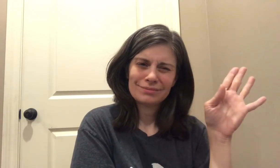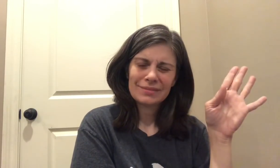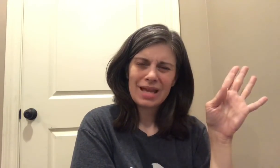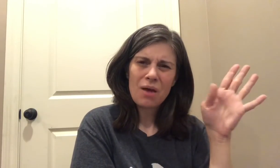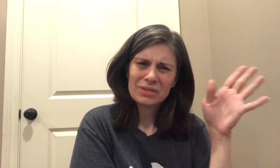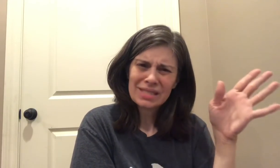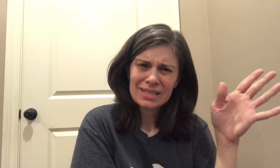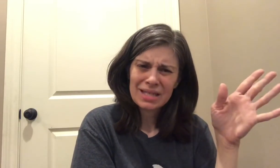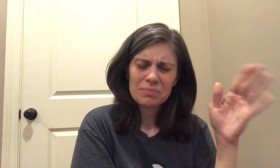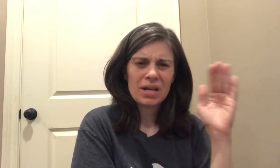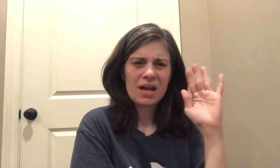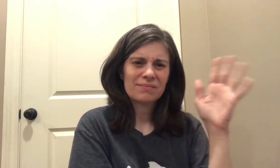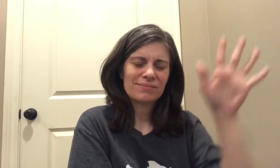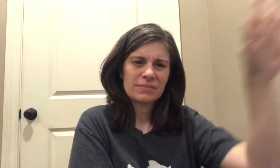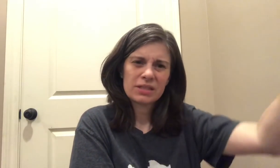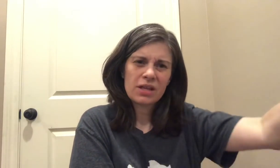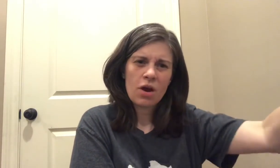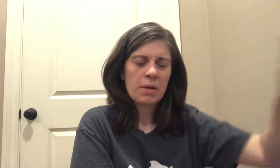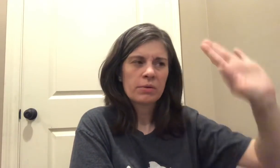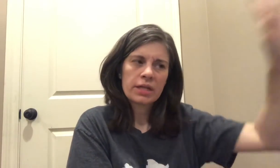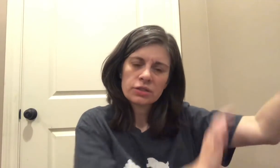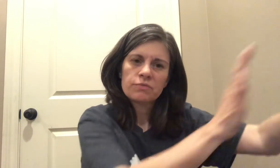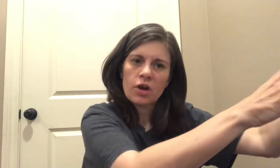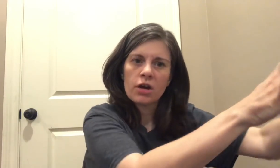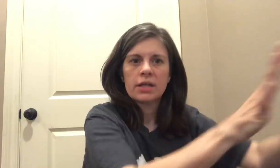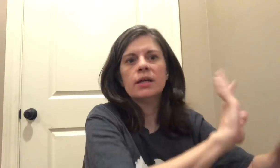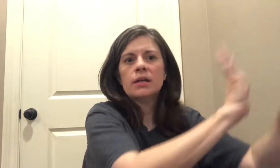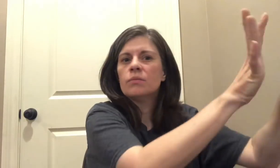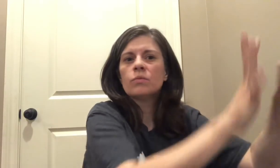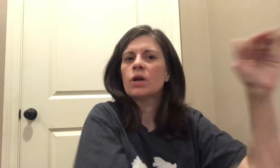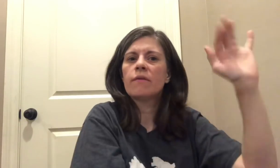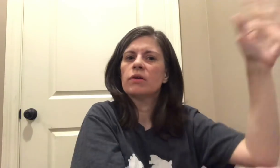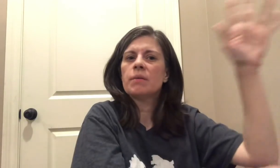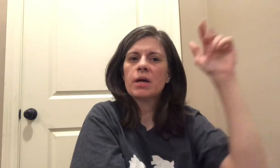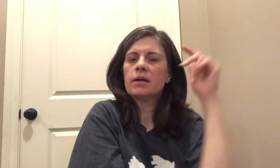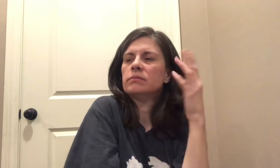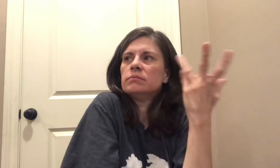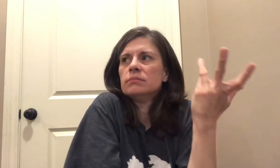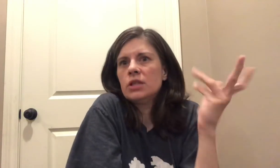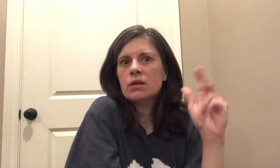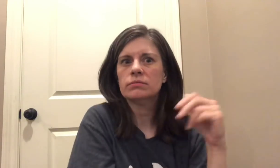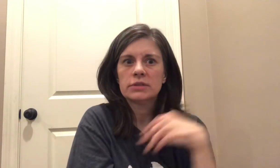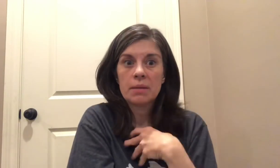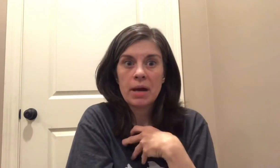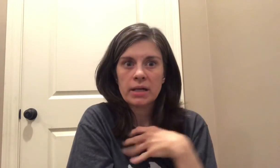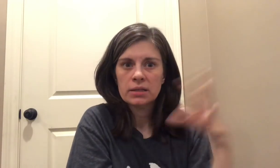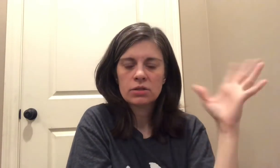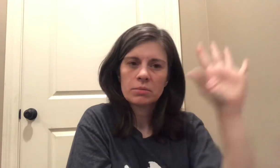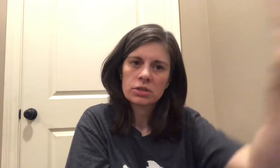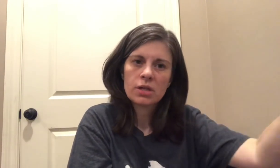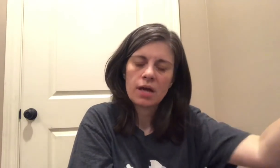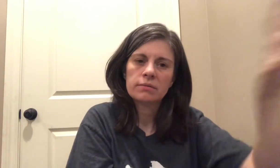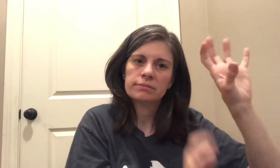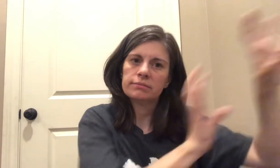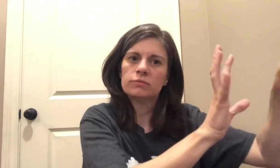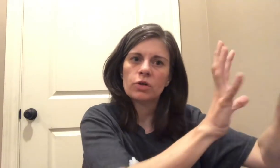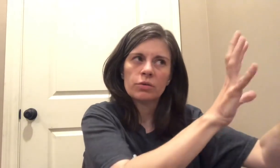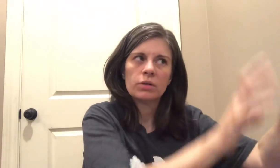I was listening but you know I'm like well that's for her kid and whatever I'm not you know it's not my kid so I'm just not real real